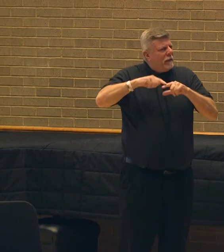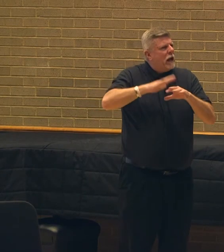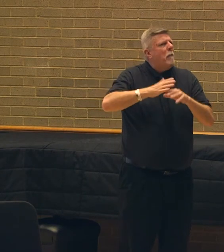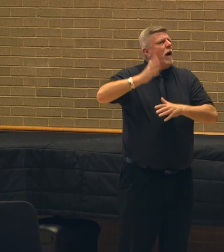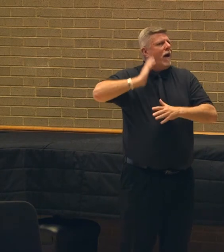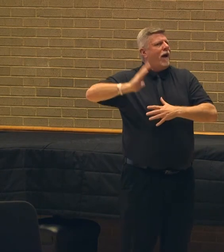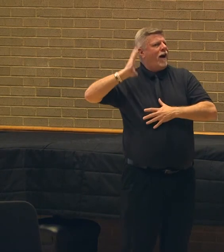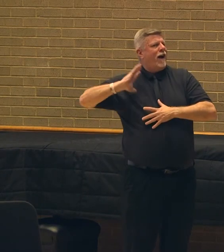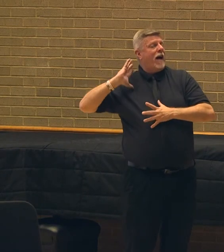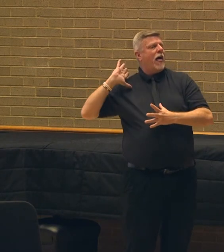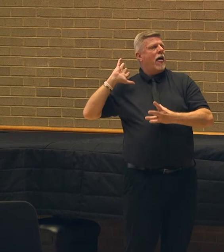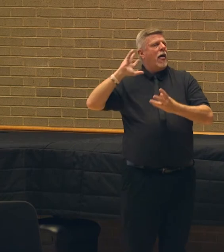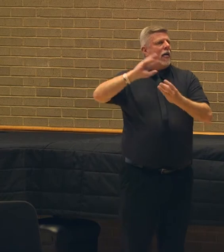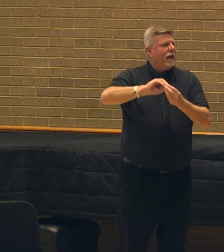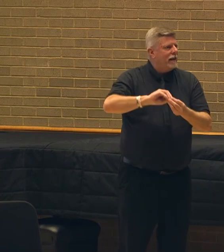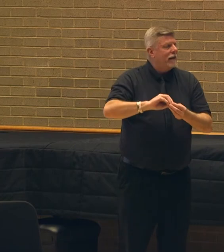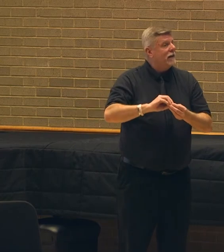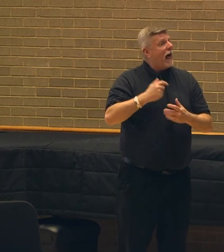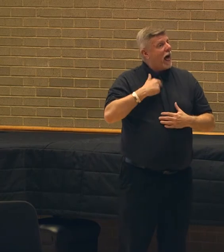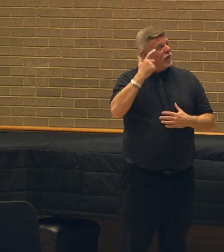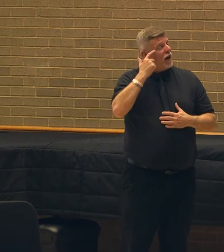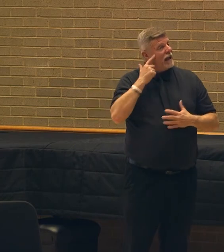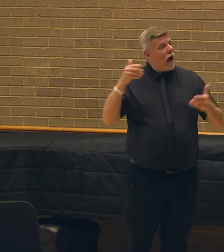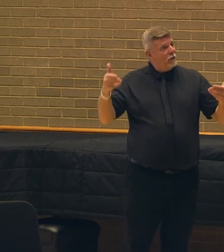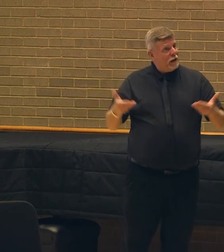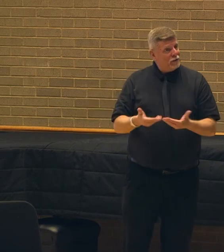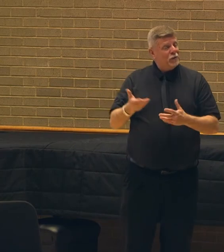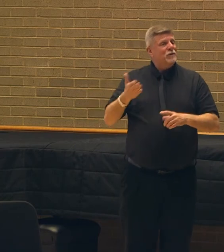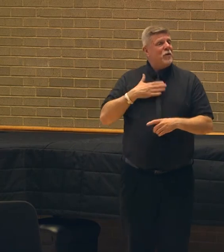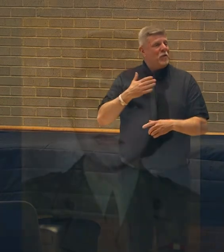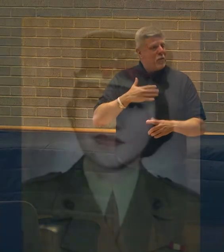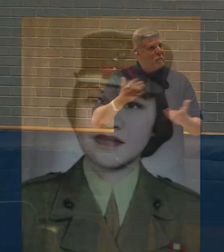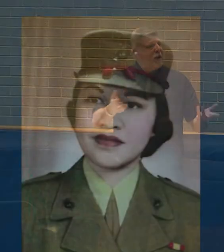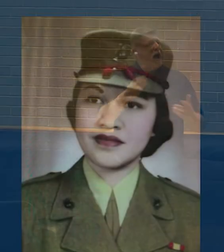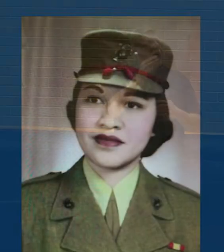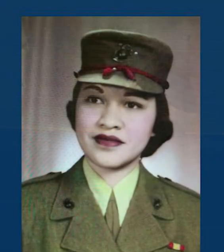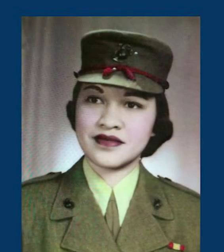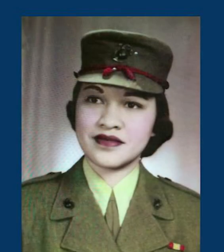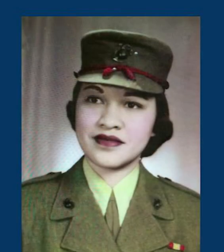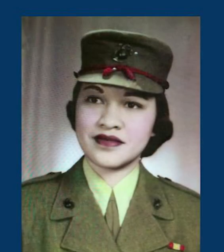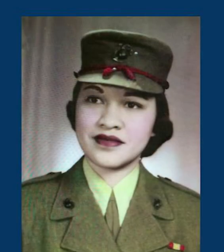I would introduce myself a little bit through my mo'oku au hau.